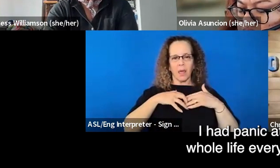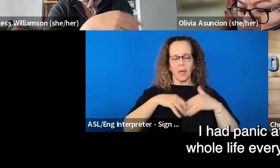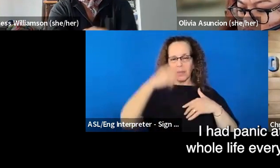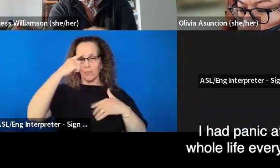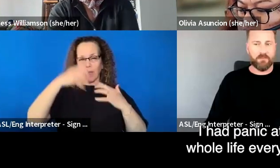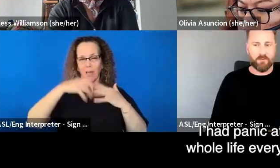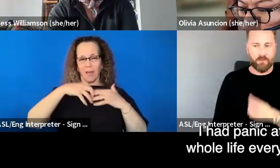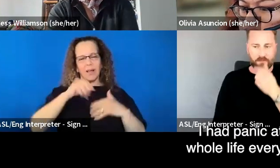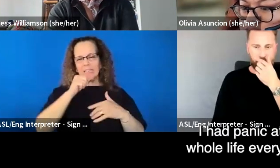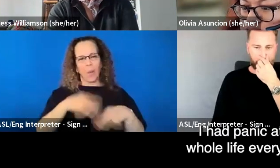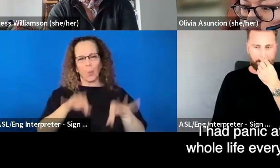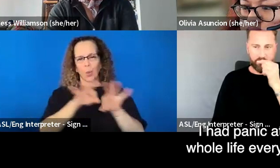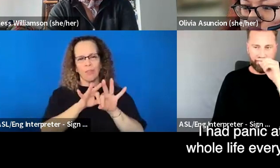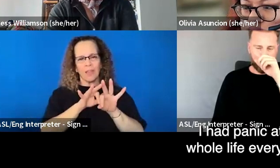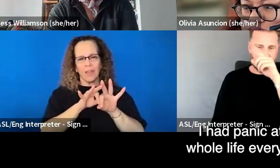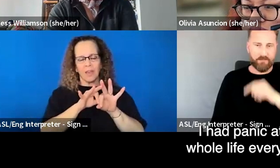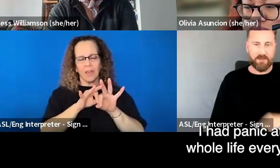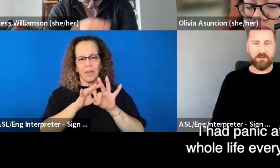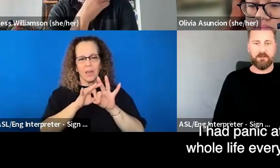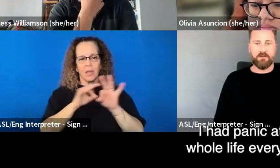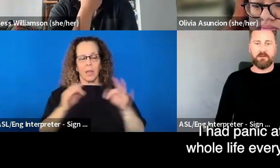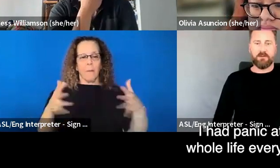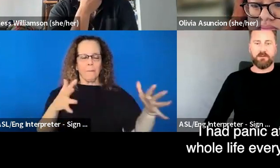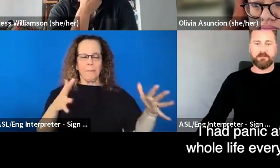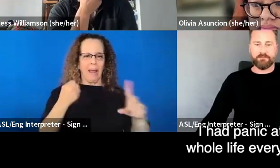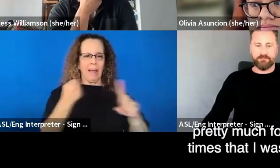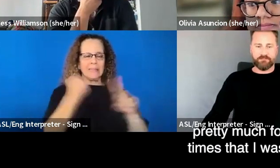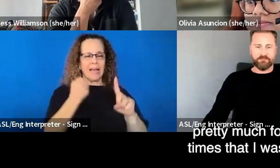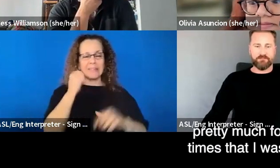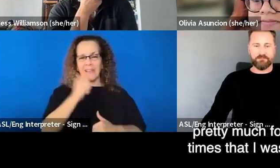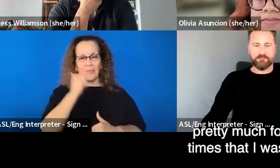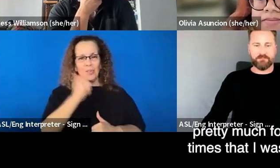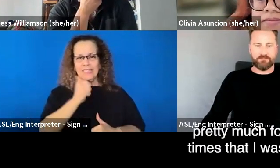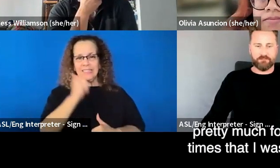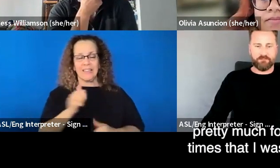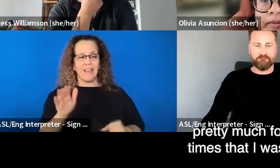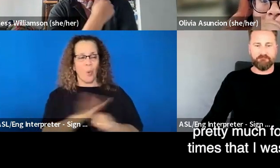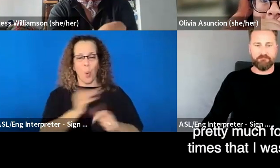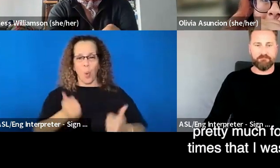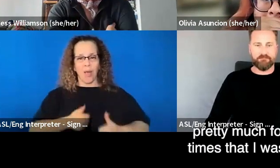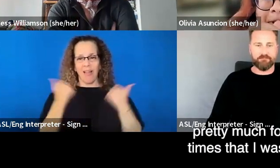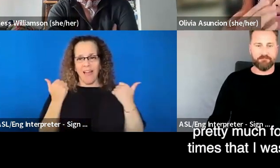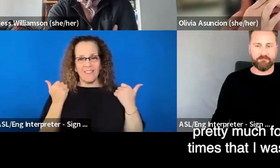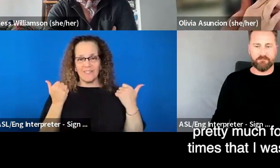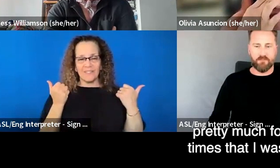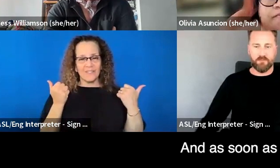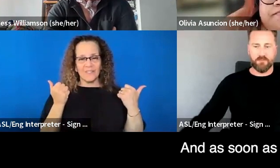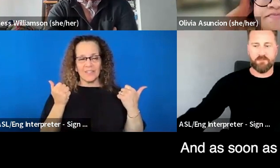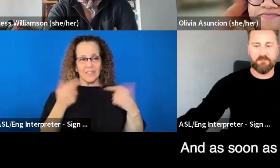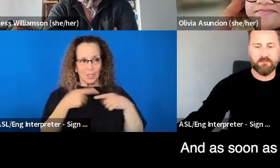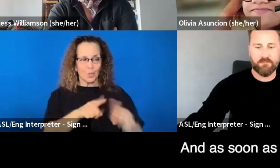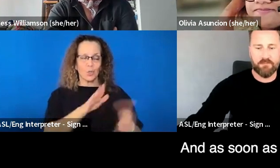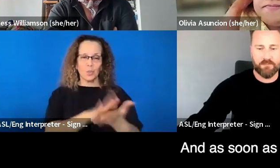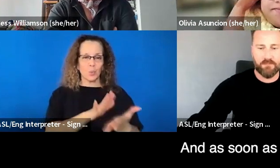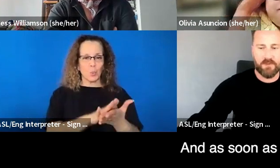I had panic attacks my whole life, every single day, pretty much for all of the times that I was in school. And